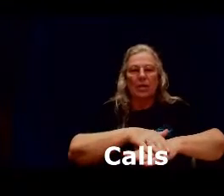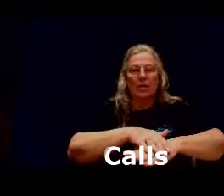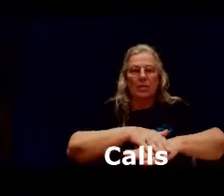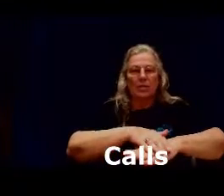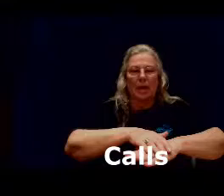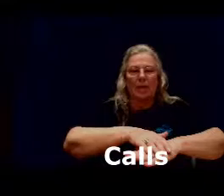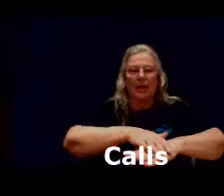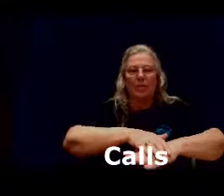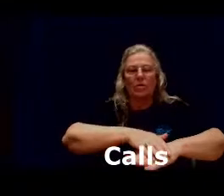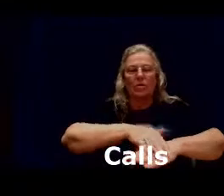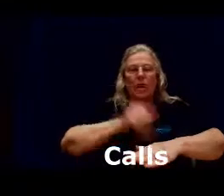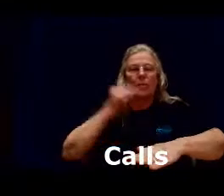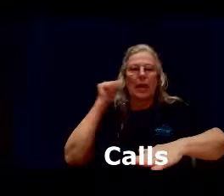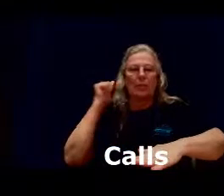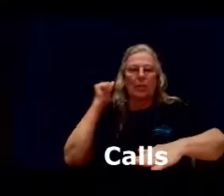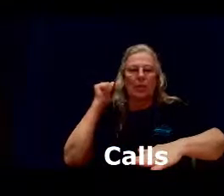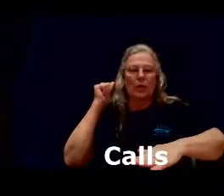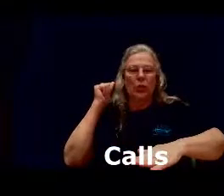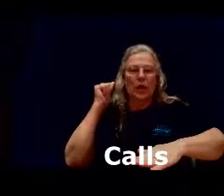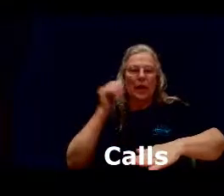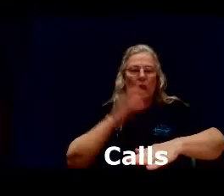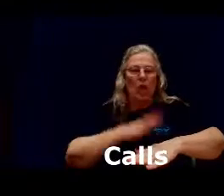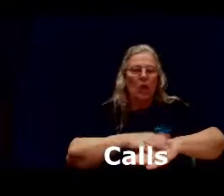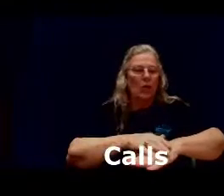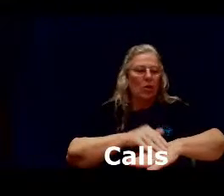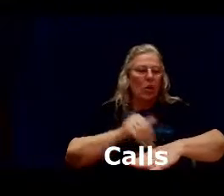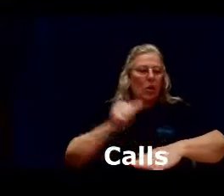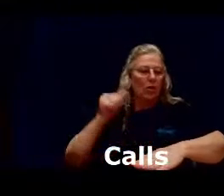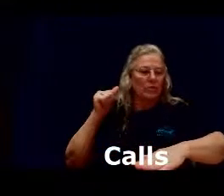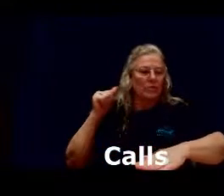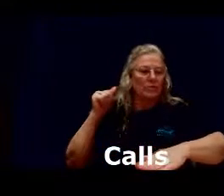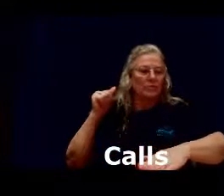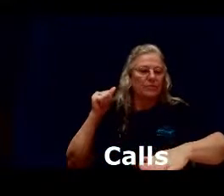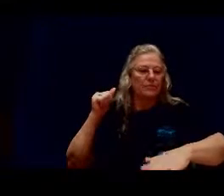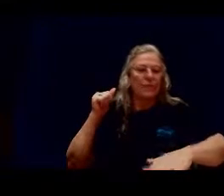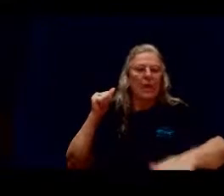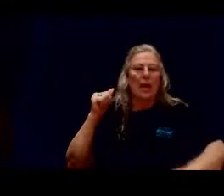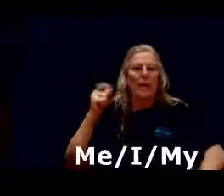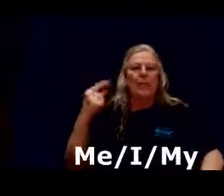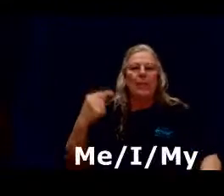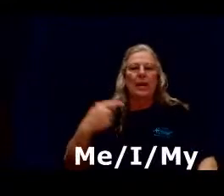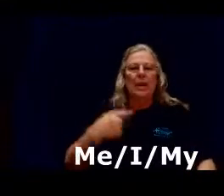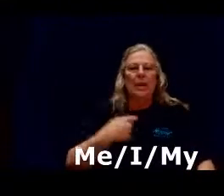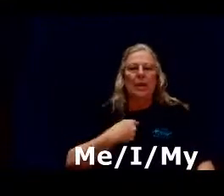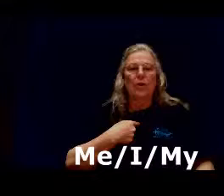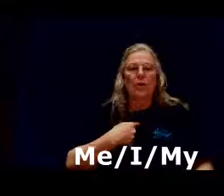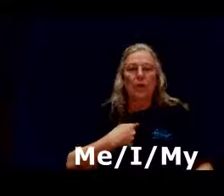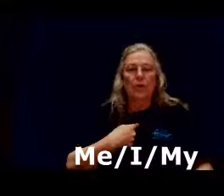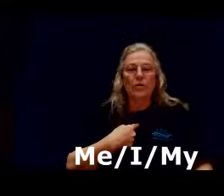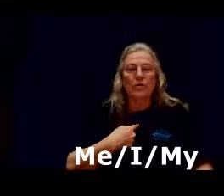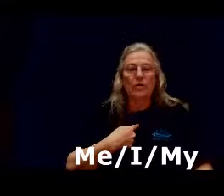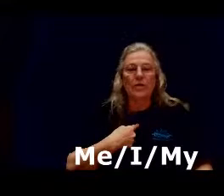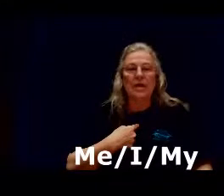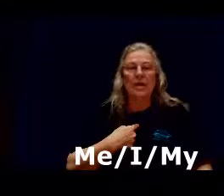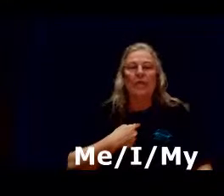dominant hand on top and pull it away calls me and you point to yourself